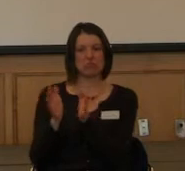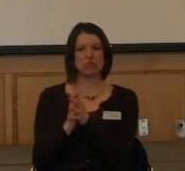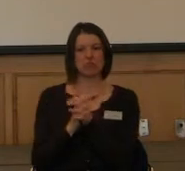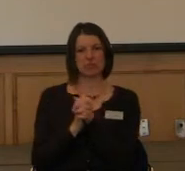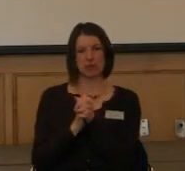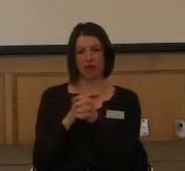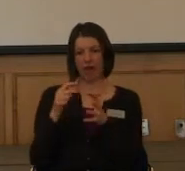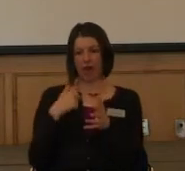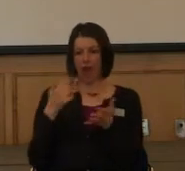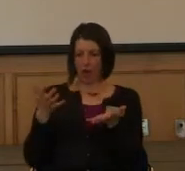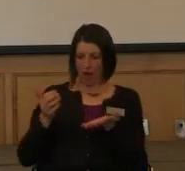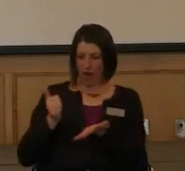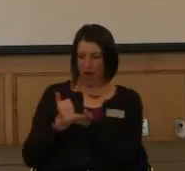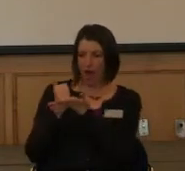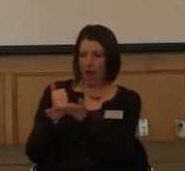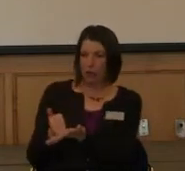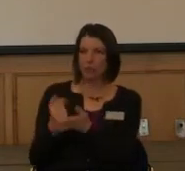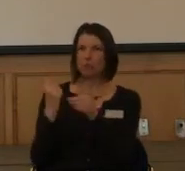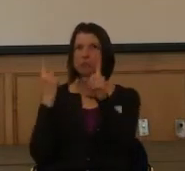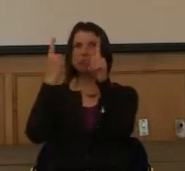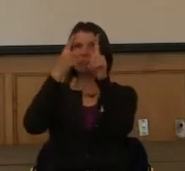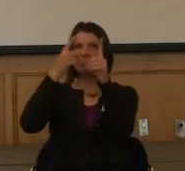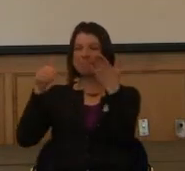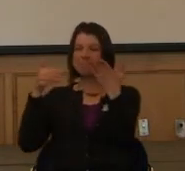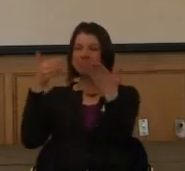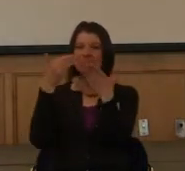I want to help you achieve what you want to do.